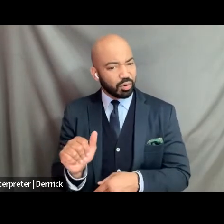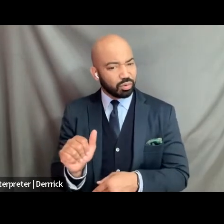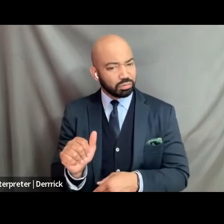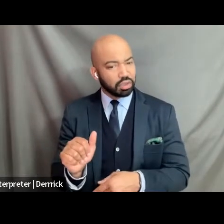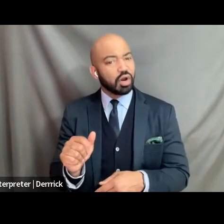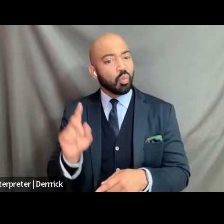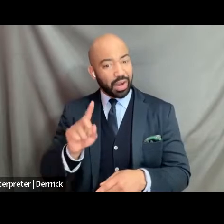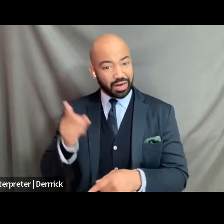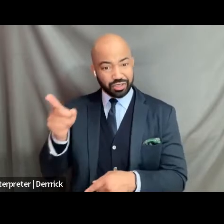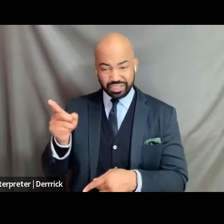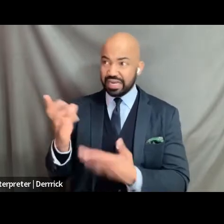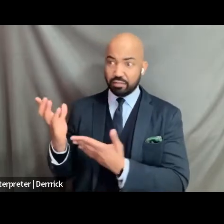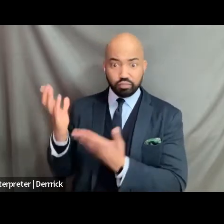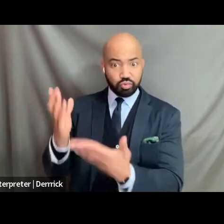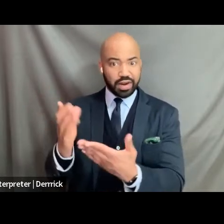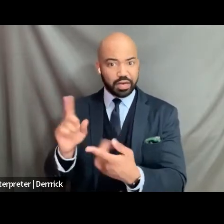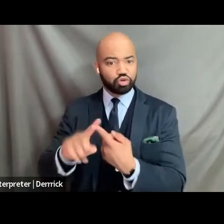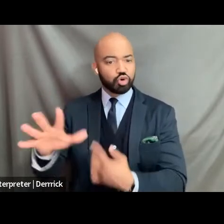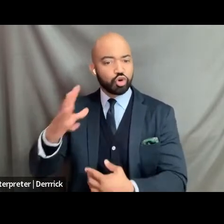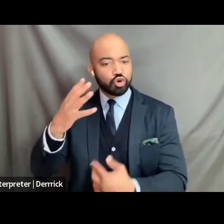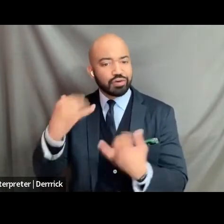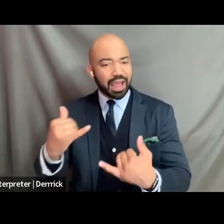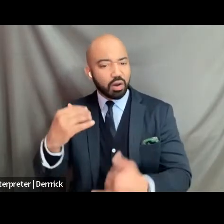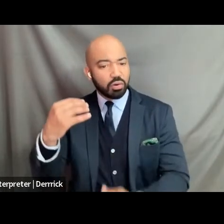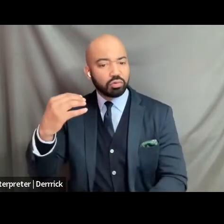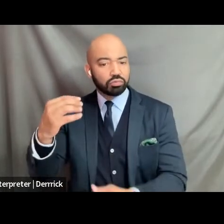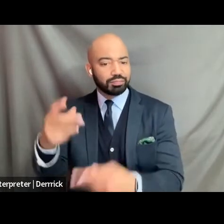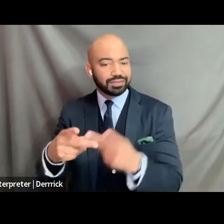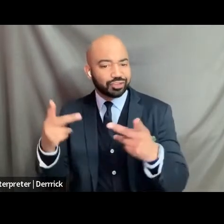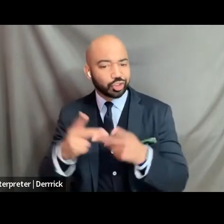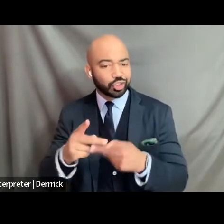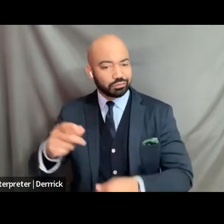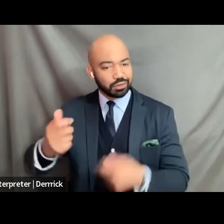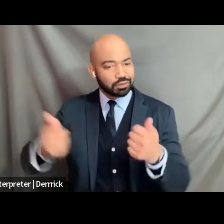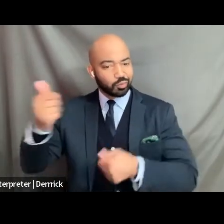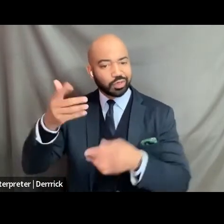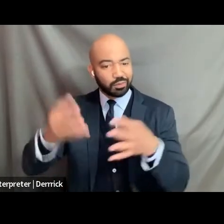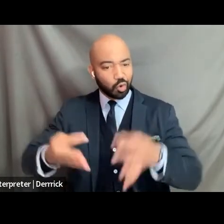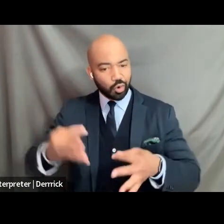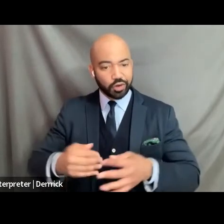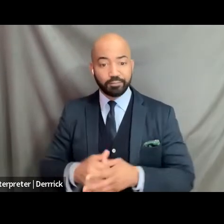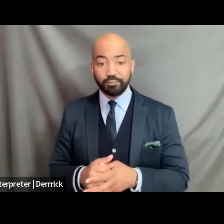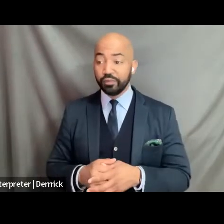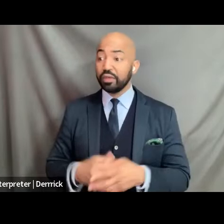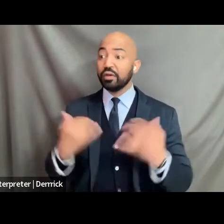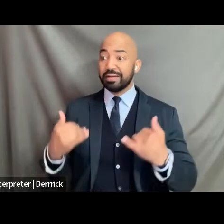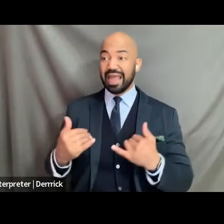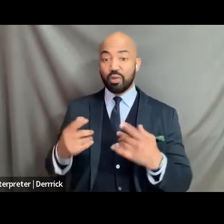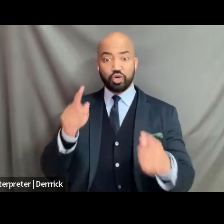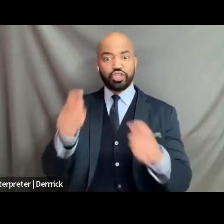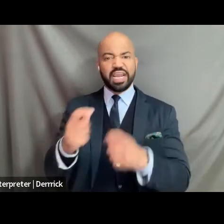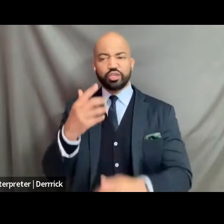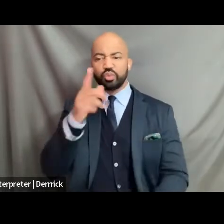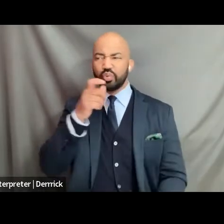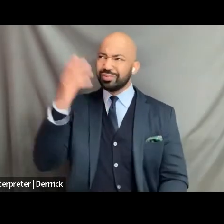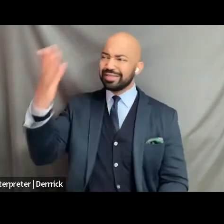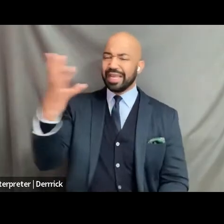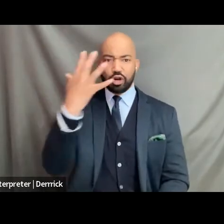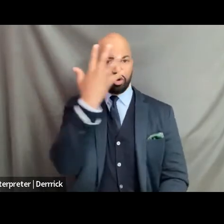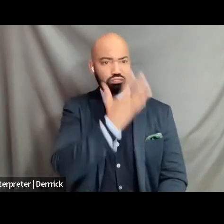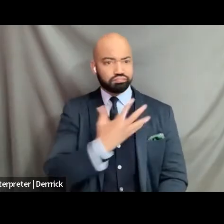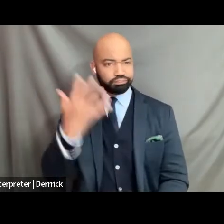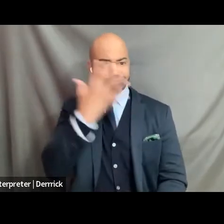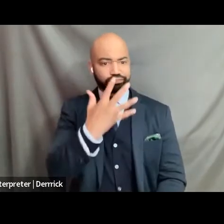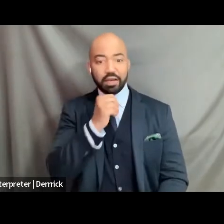how can we be pushing for changes to the composition of this court that not only reflect who